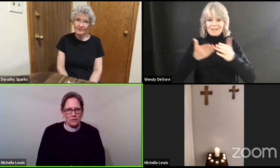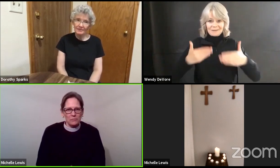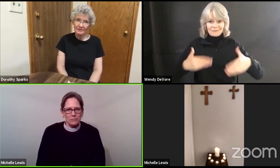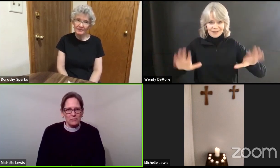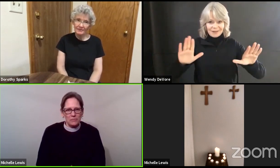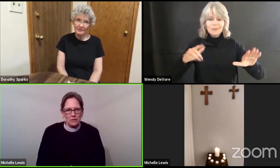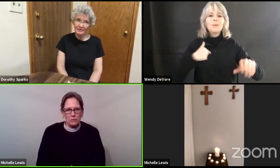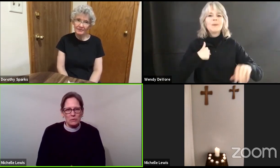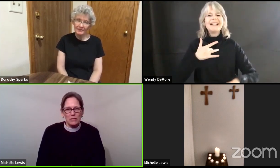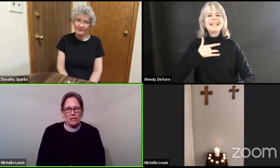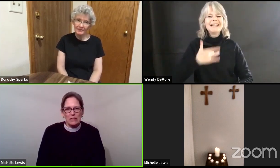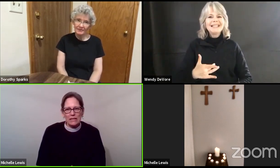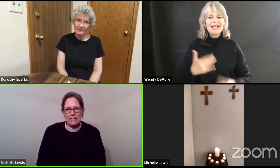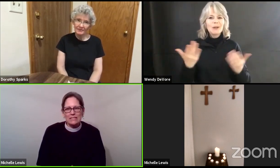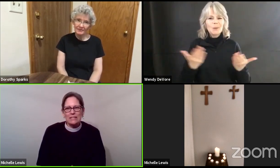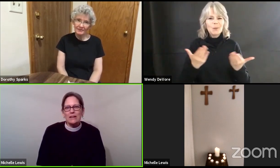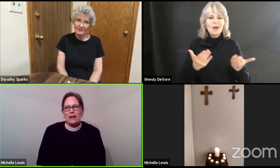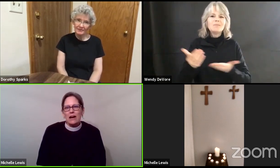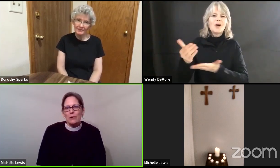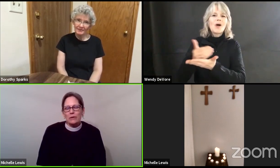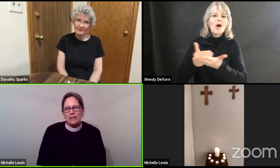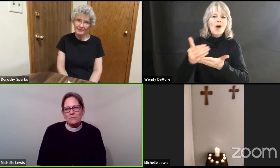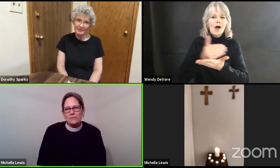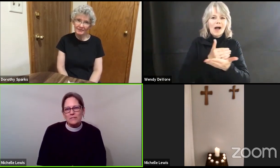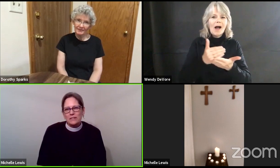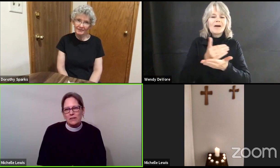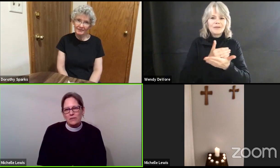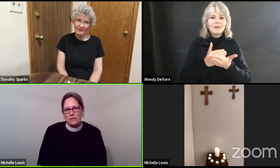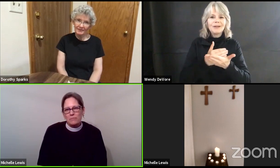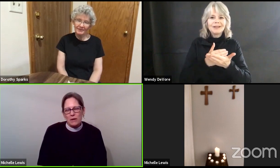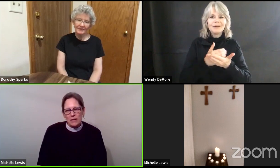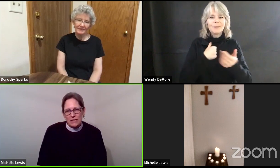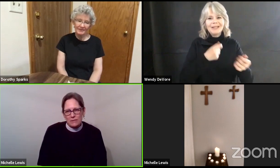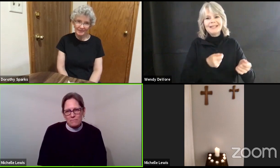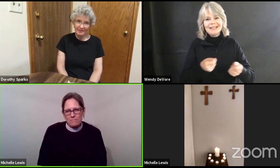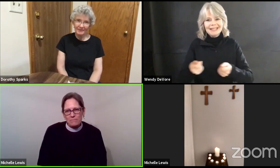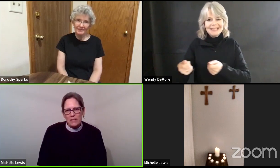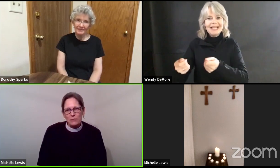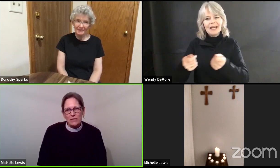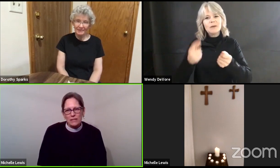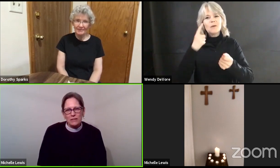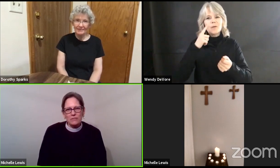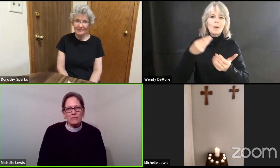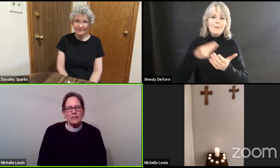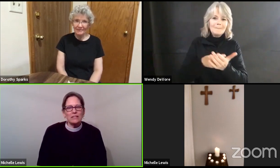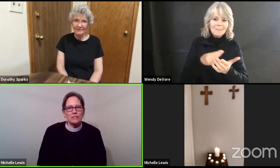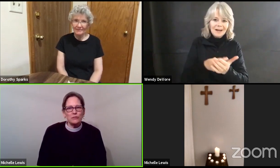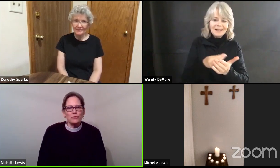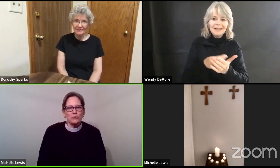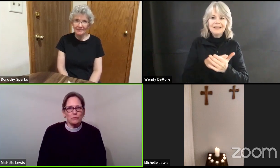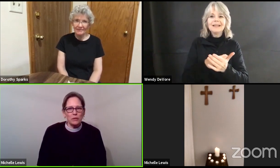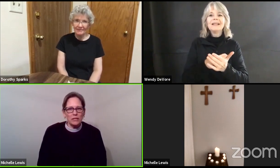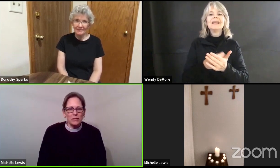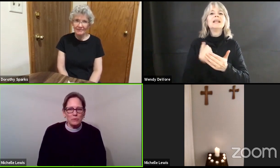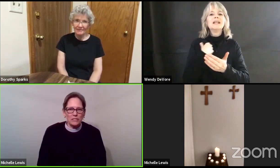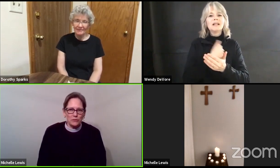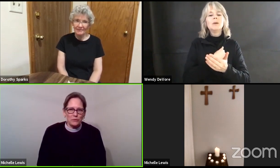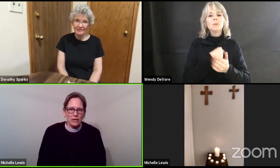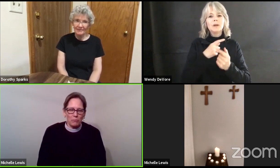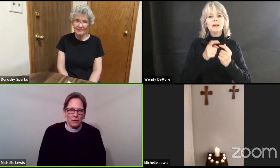We would collect our gifts of money that we give to the work that we do at